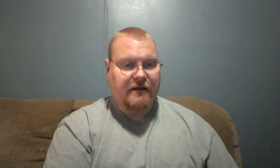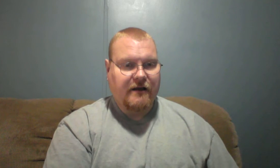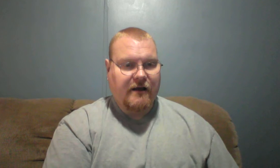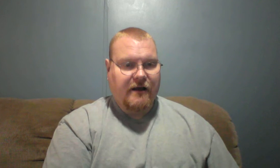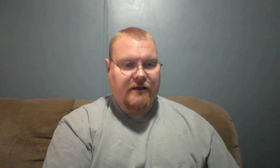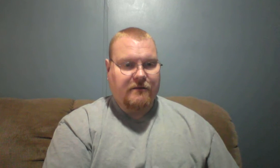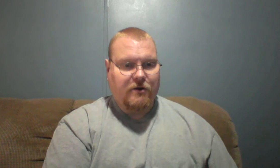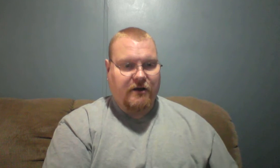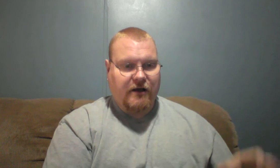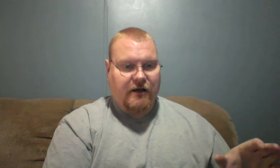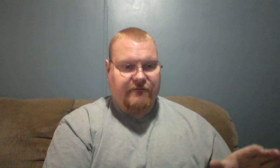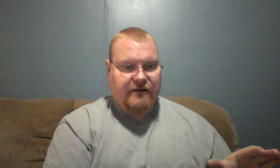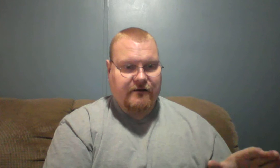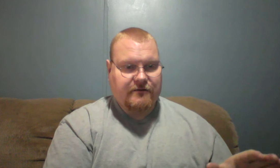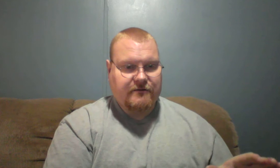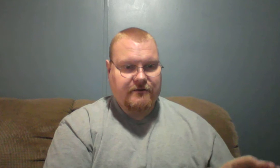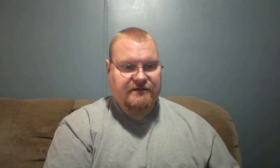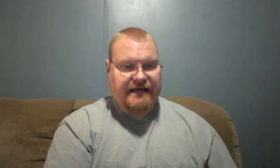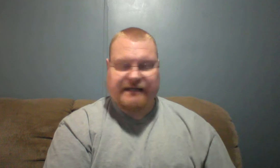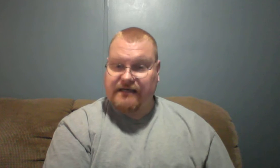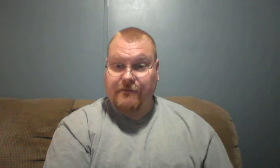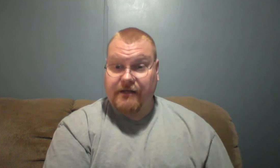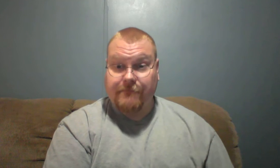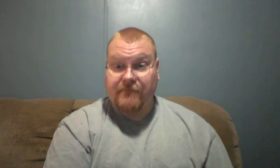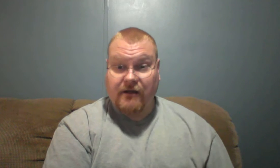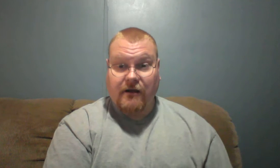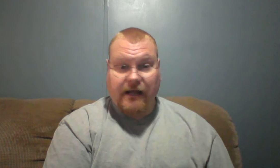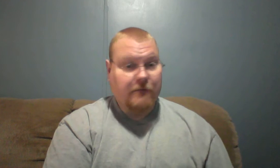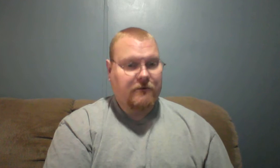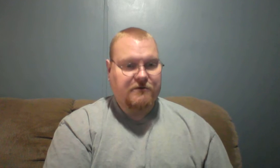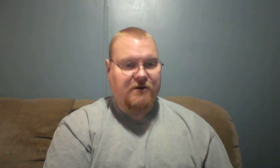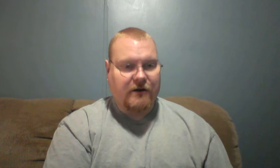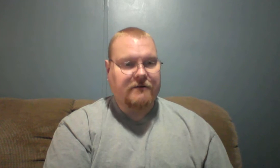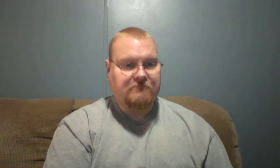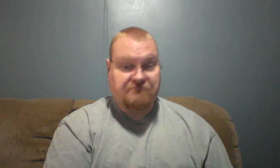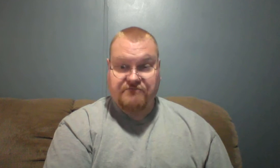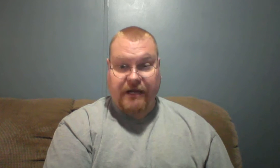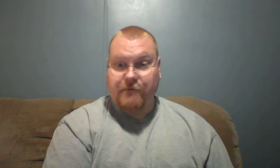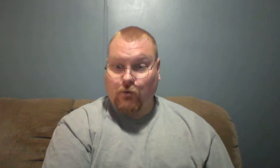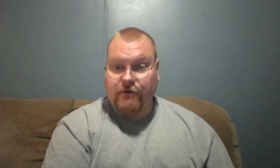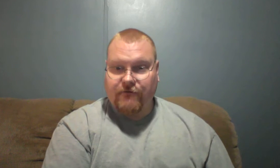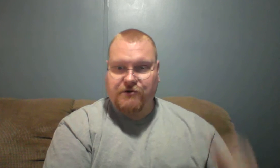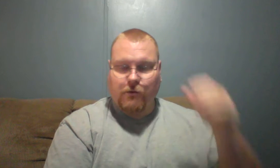the book of 2 Timothy. And we're going start at chapter 1 and verse 1.